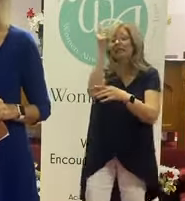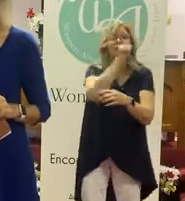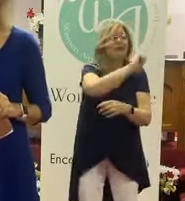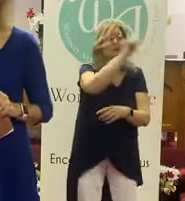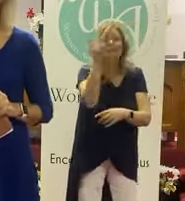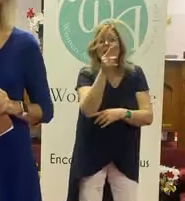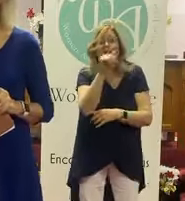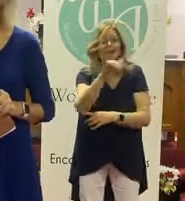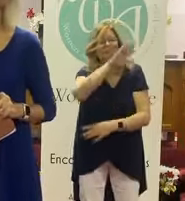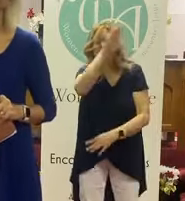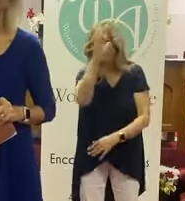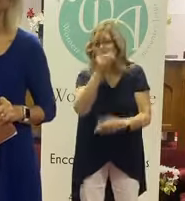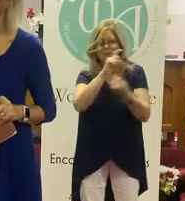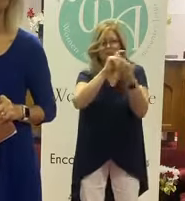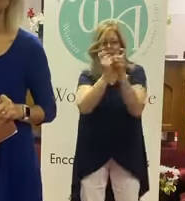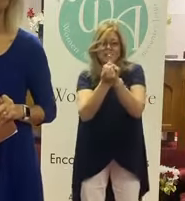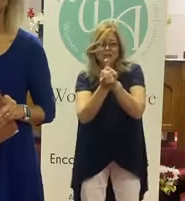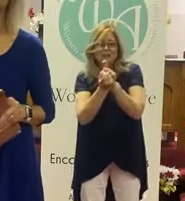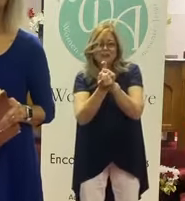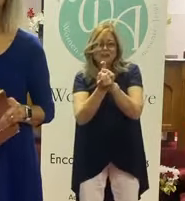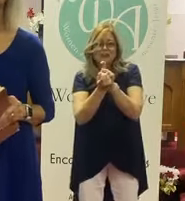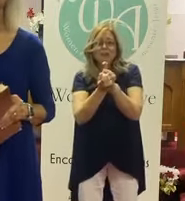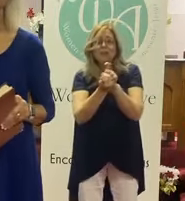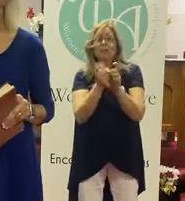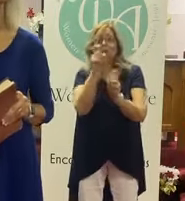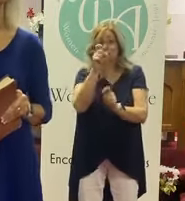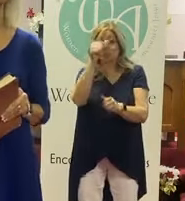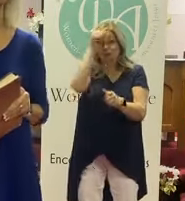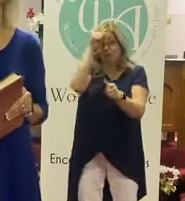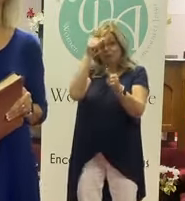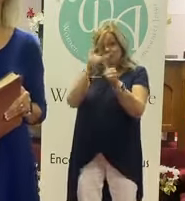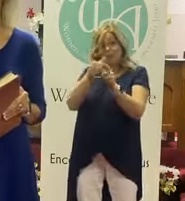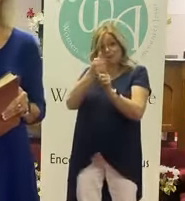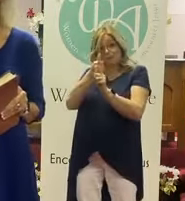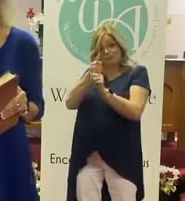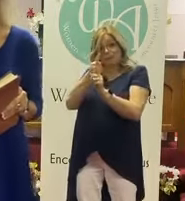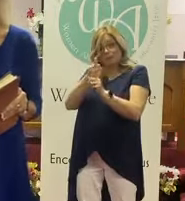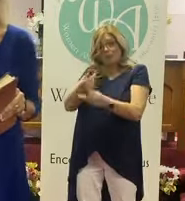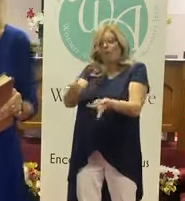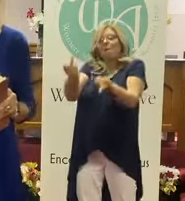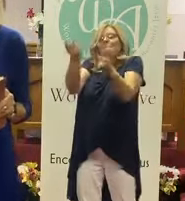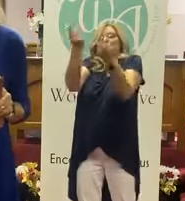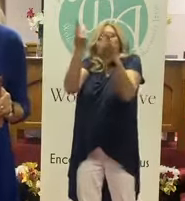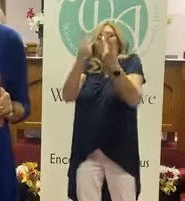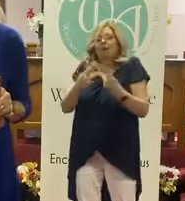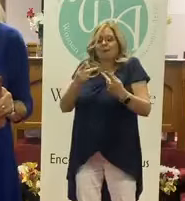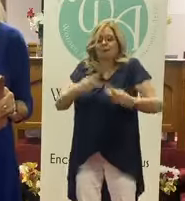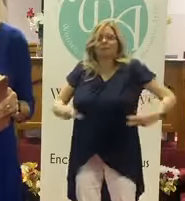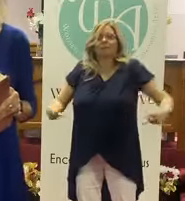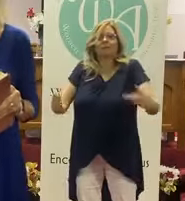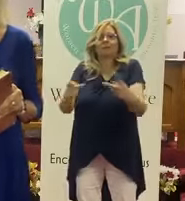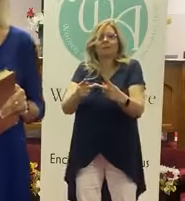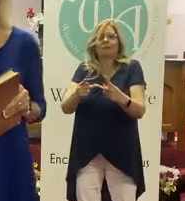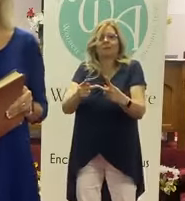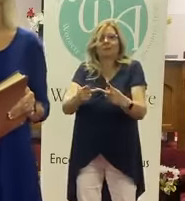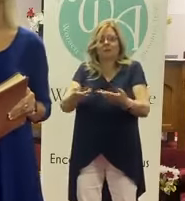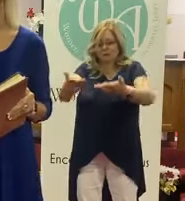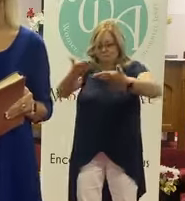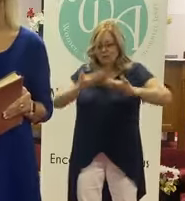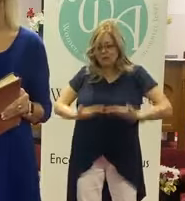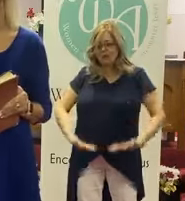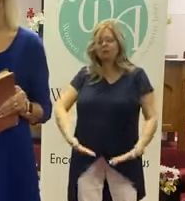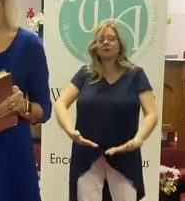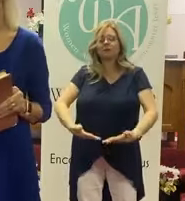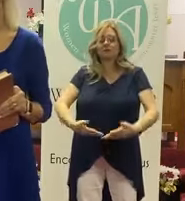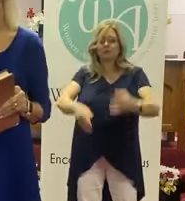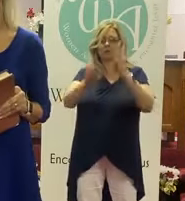everlasting. He never changes. We need to remind ourselves of those things. Get back into that place where we bring ourselves